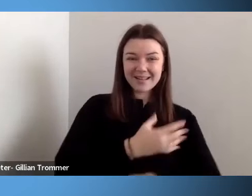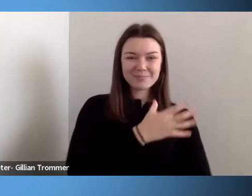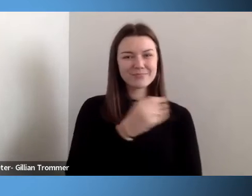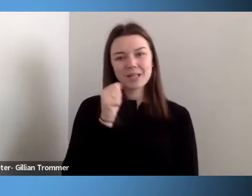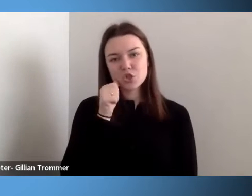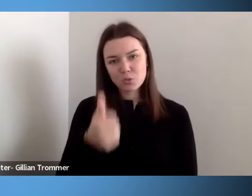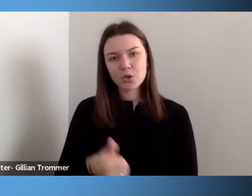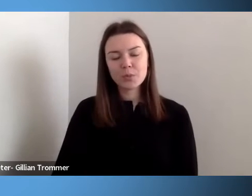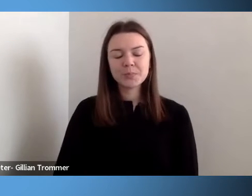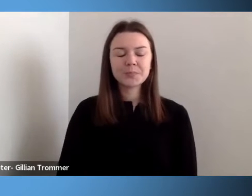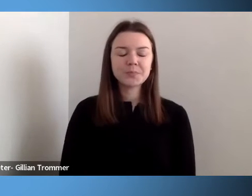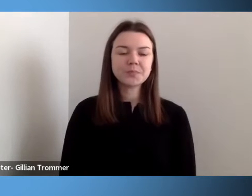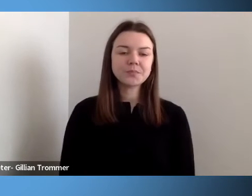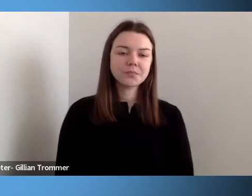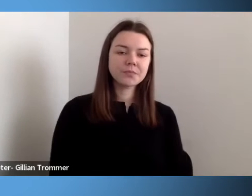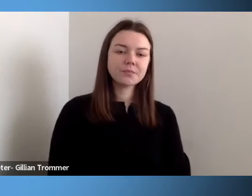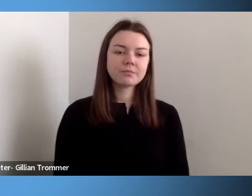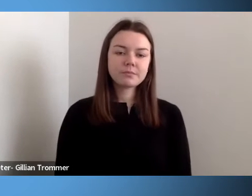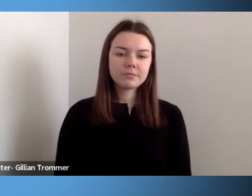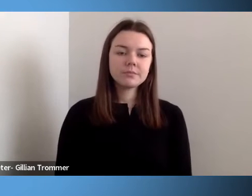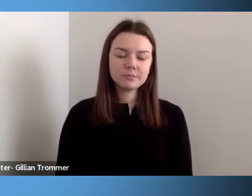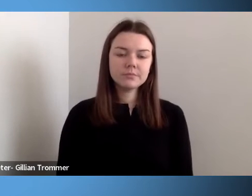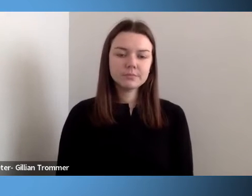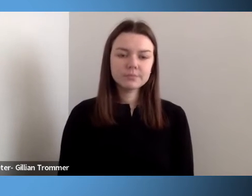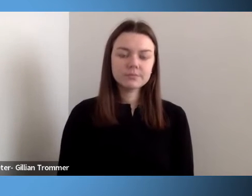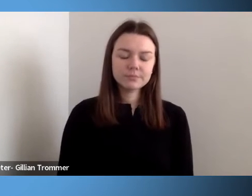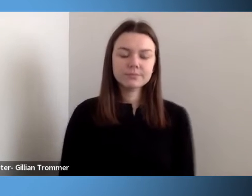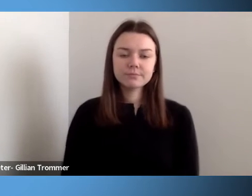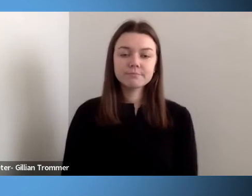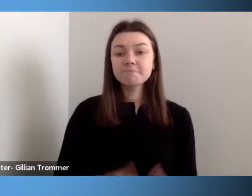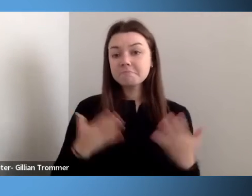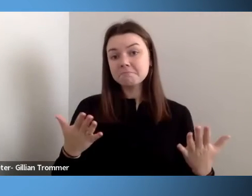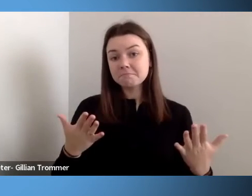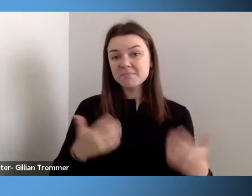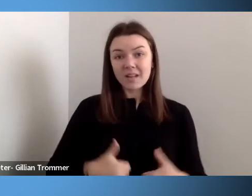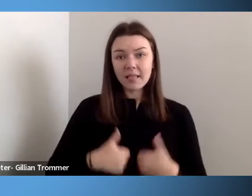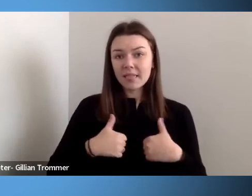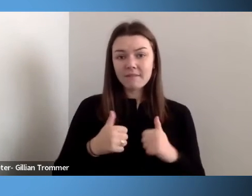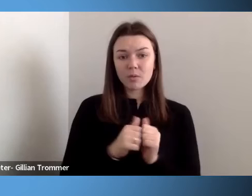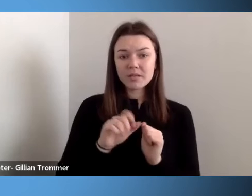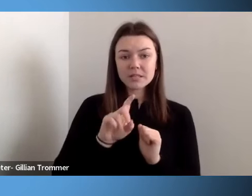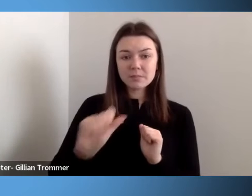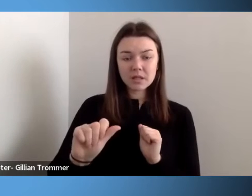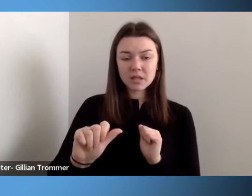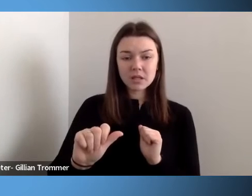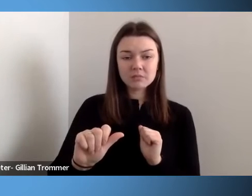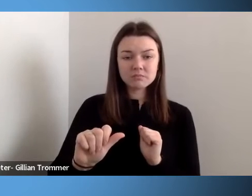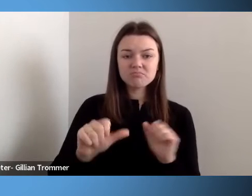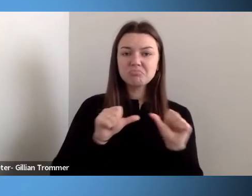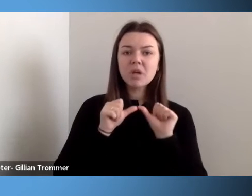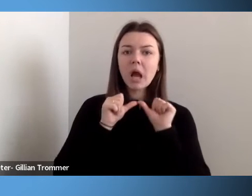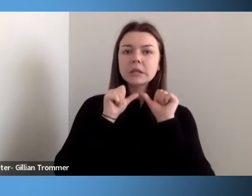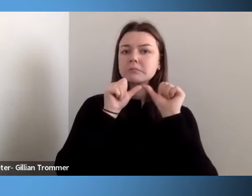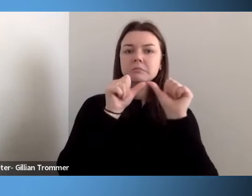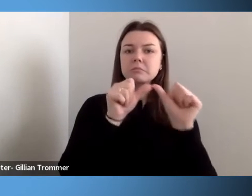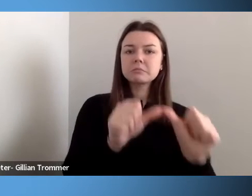After all, living with a disability is not a constant. It is an ever-evolving concept